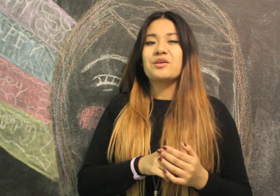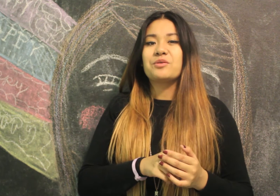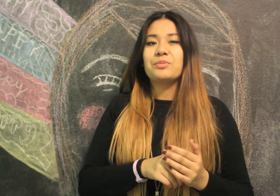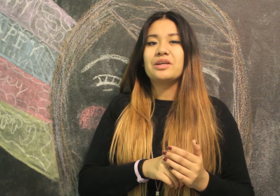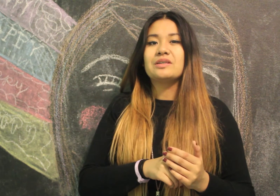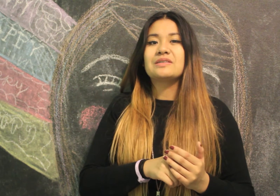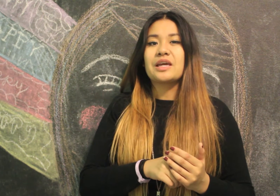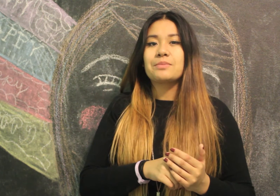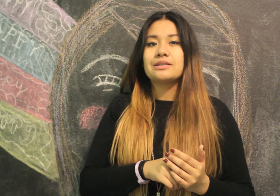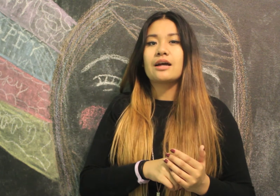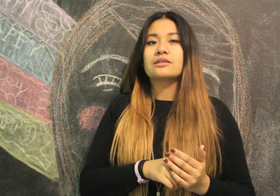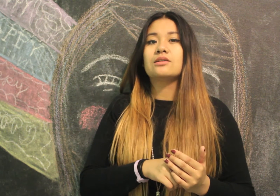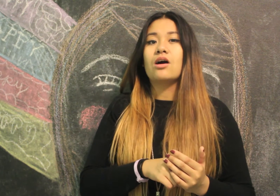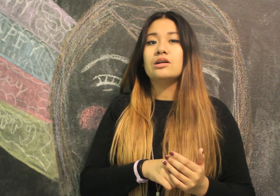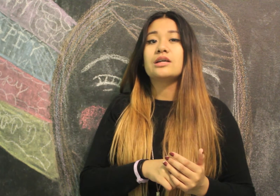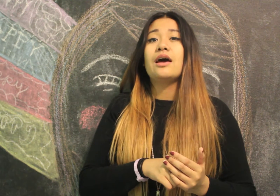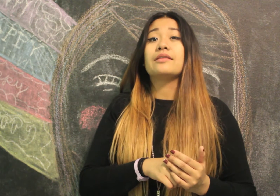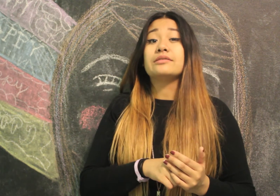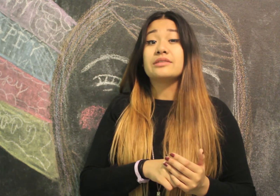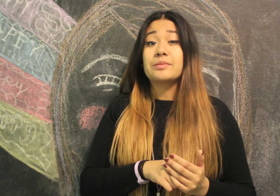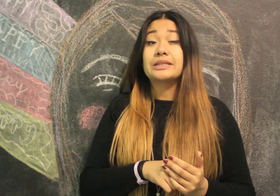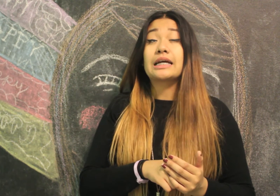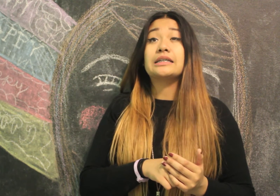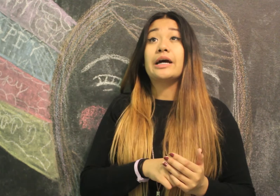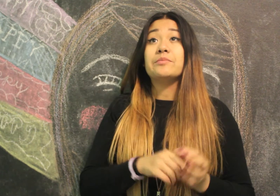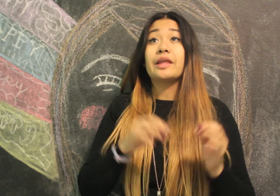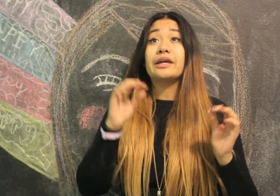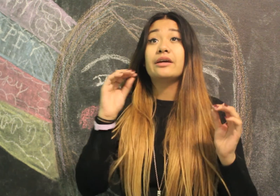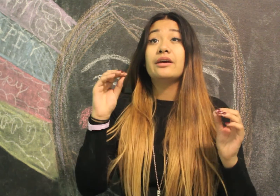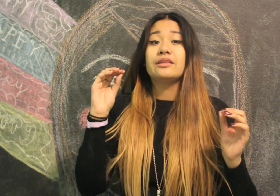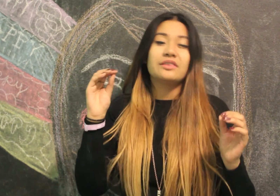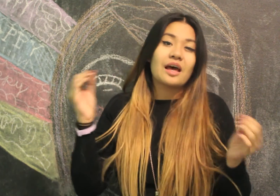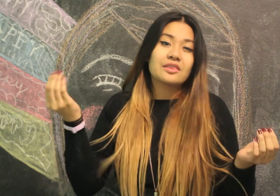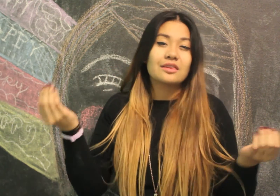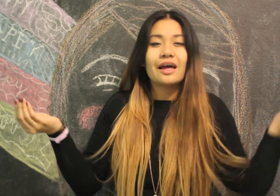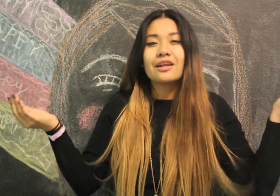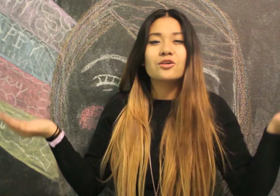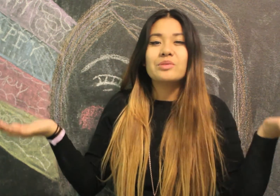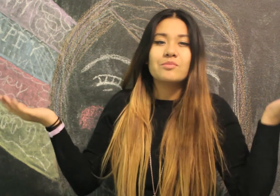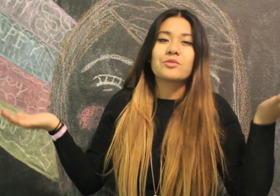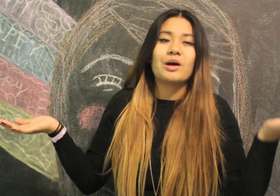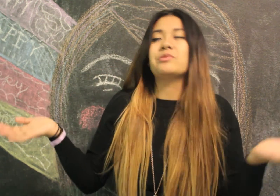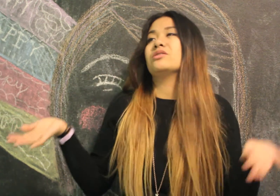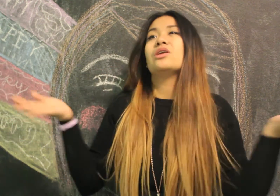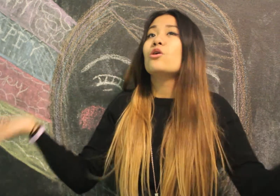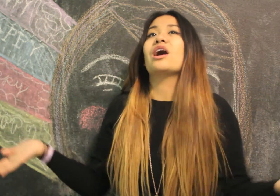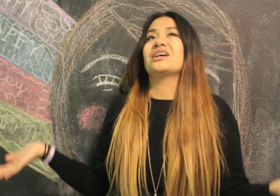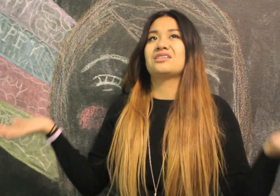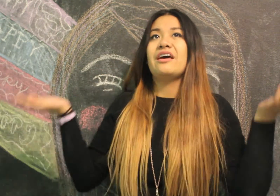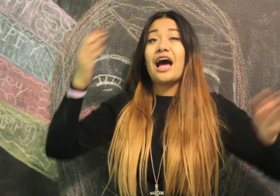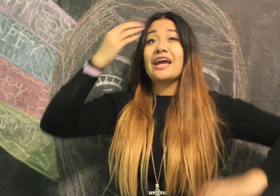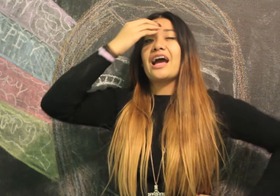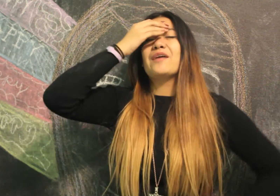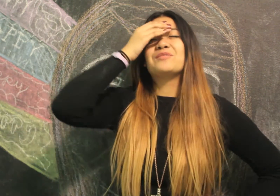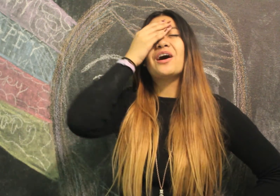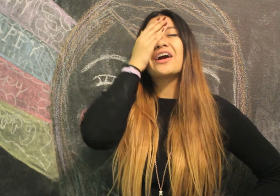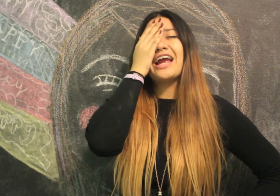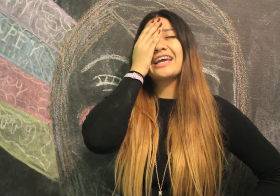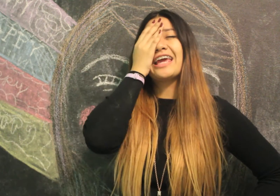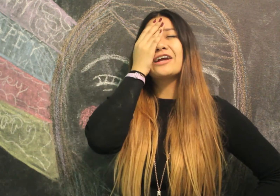they replay the same exact songs At the same exact time Like that That it will be more popular No guys I'm sorry I can't